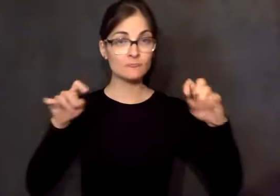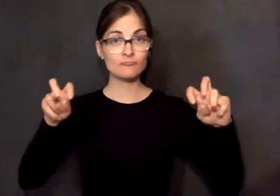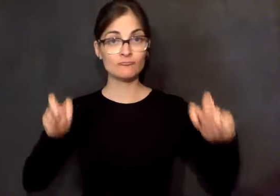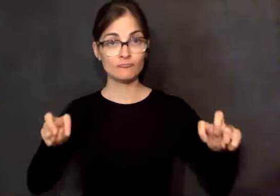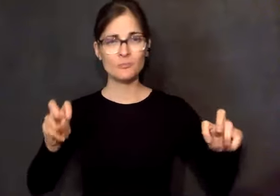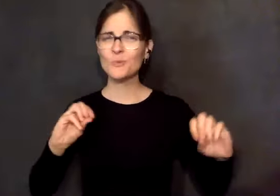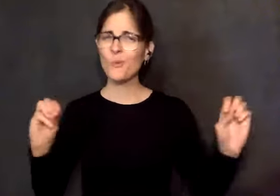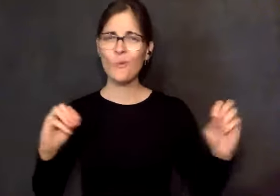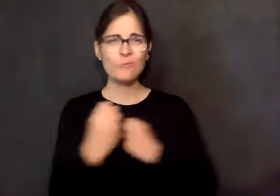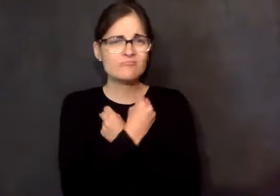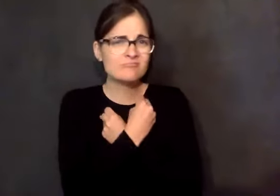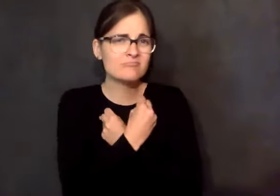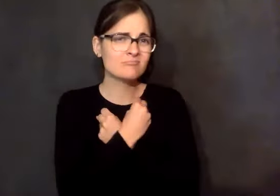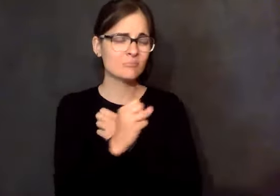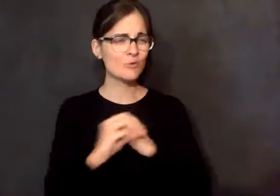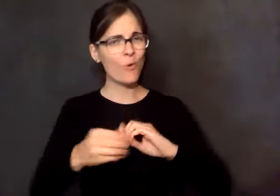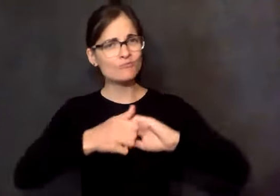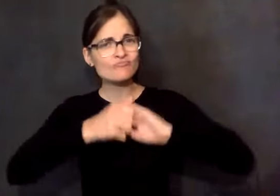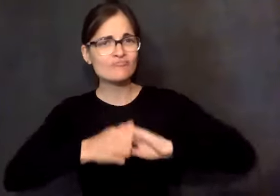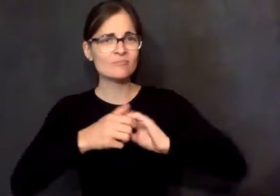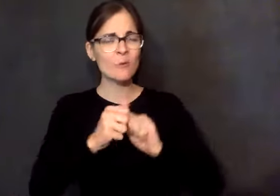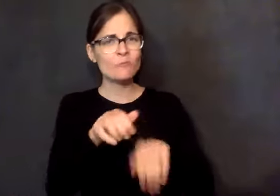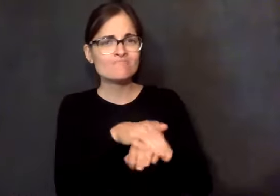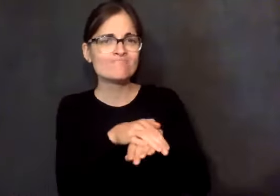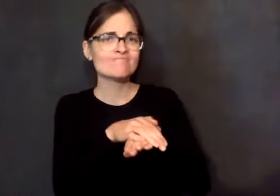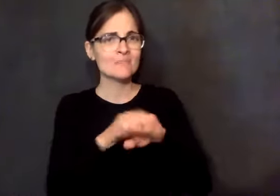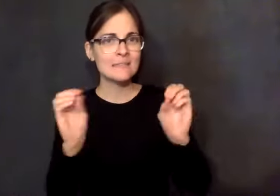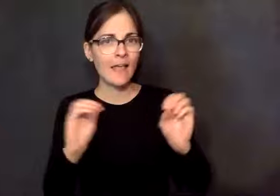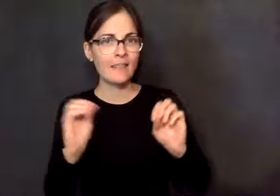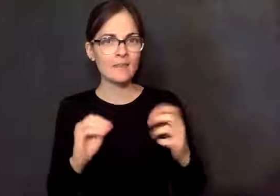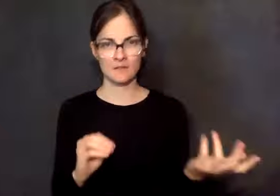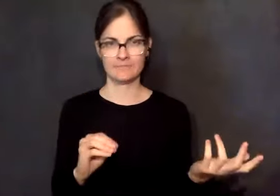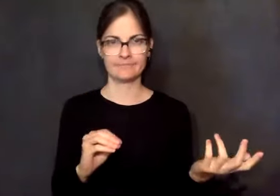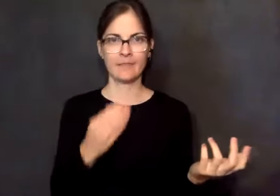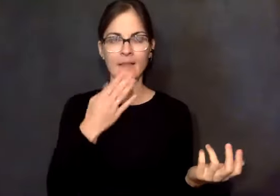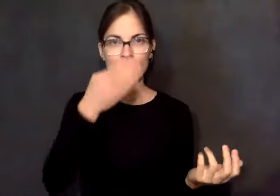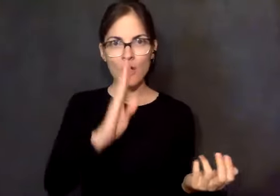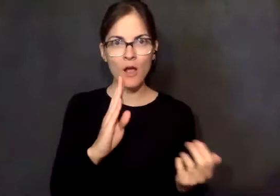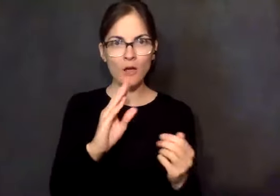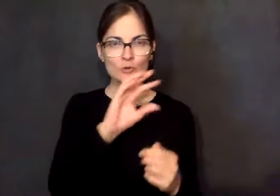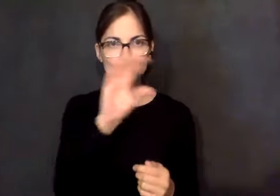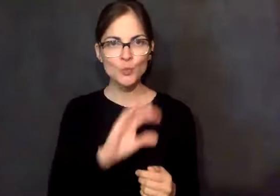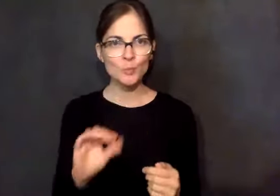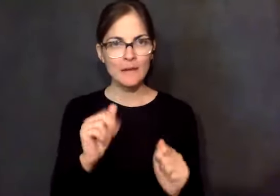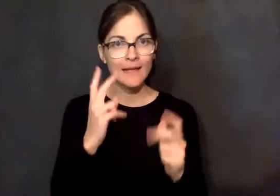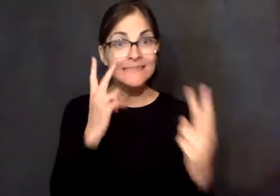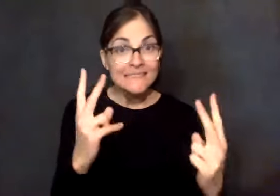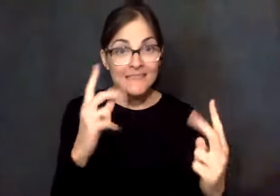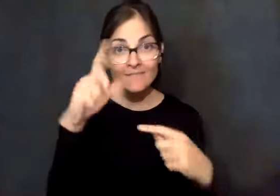And we would have to wear a mask. And we couldn't touch one another. We couldn't hug one another. And I said, for God's sake, on